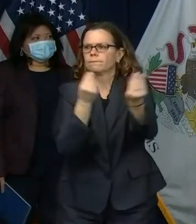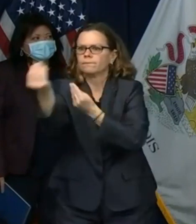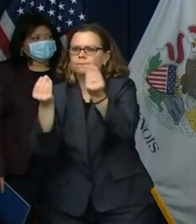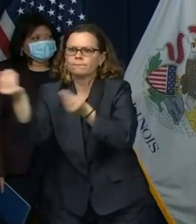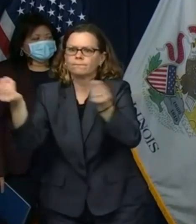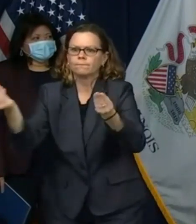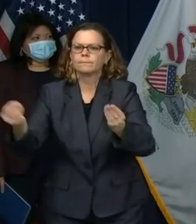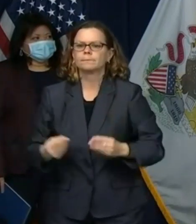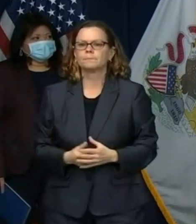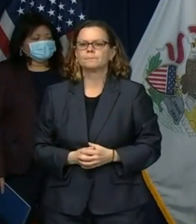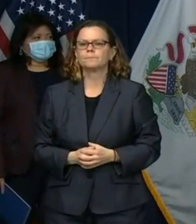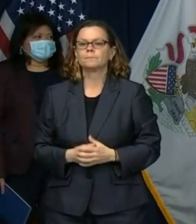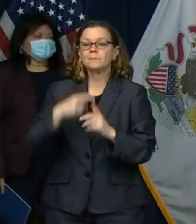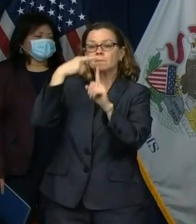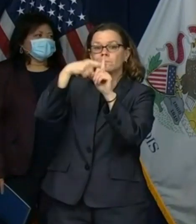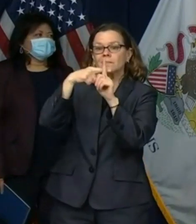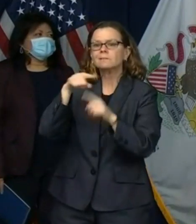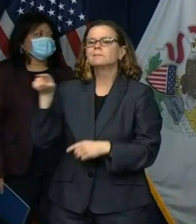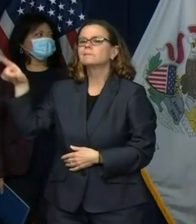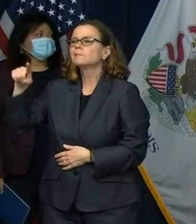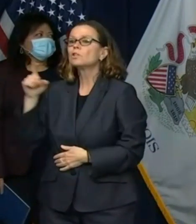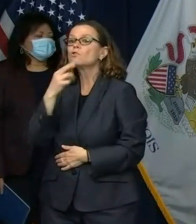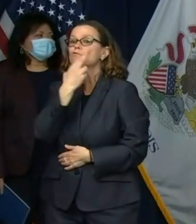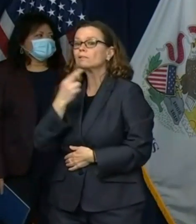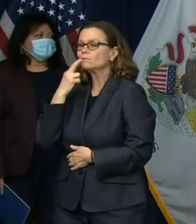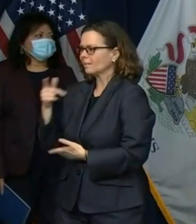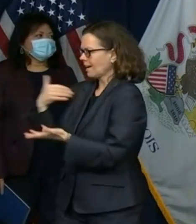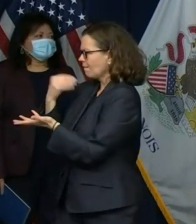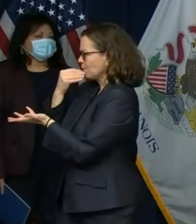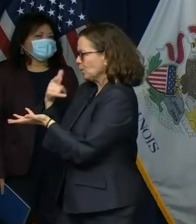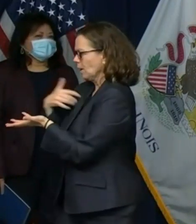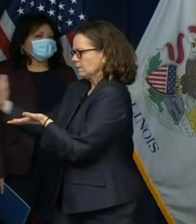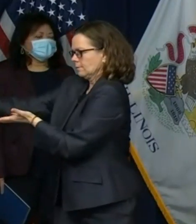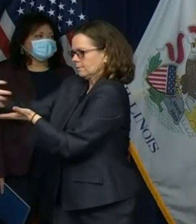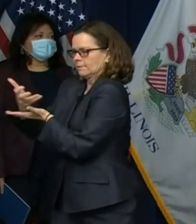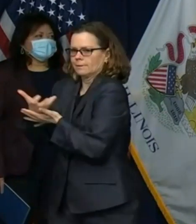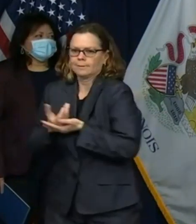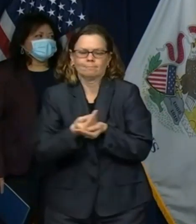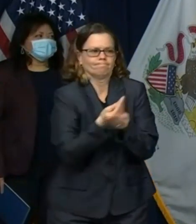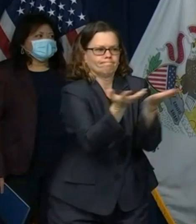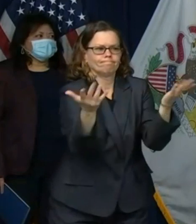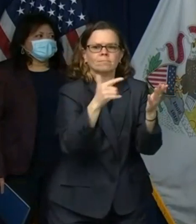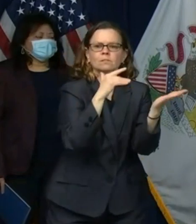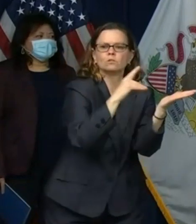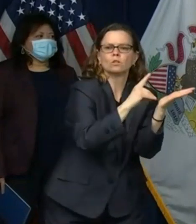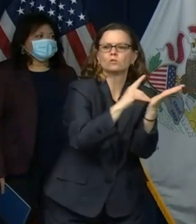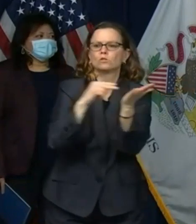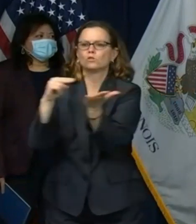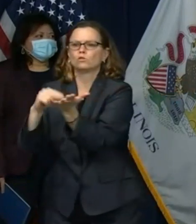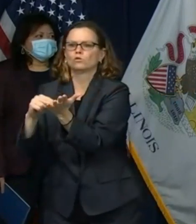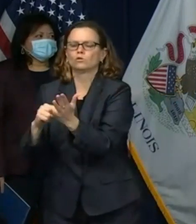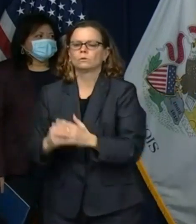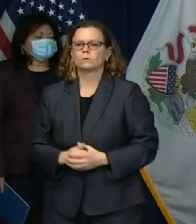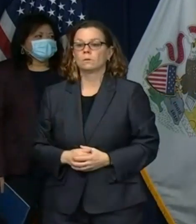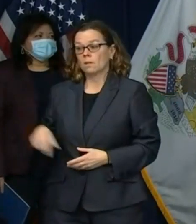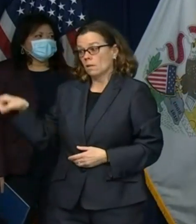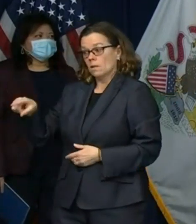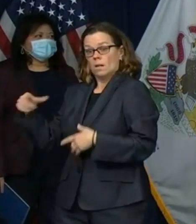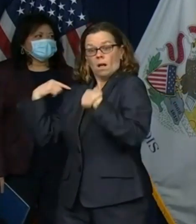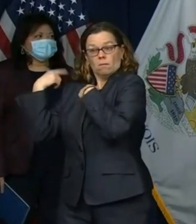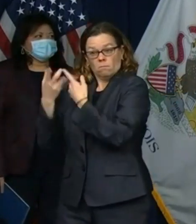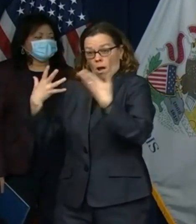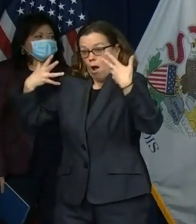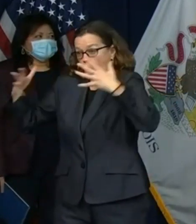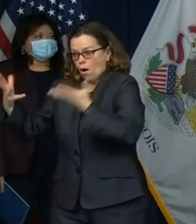off their plate has served nearly 2 000 meals with thousands more set to distribute